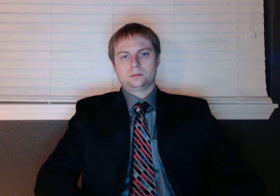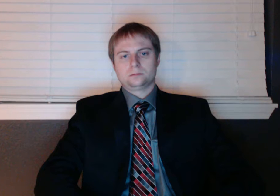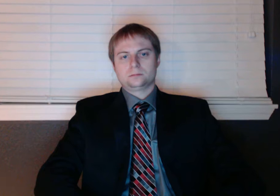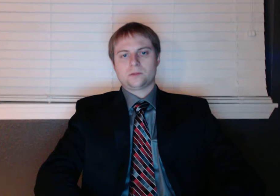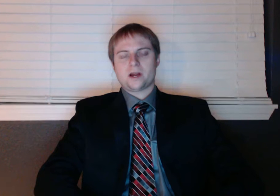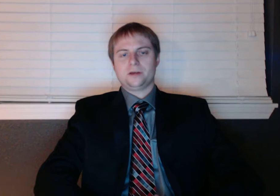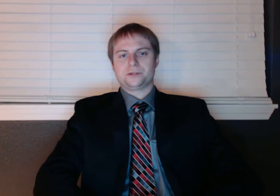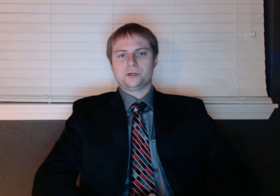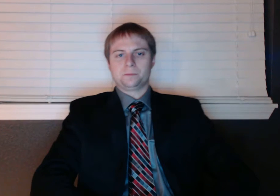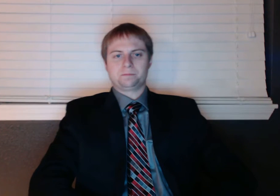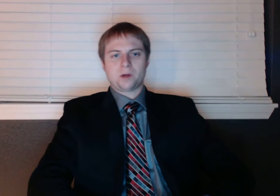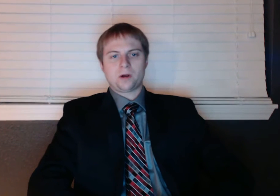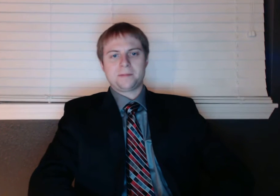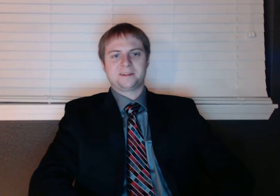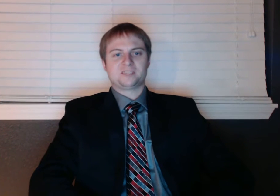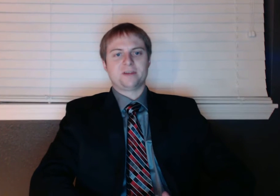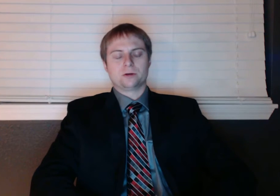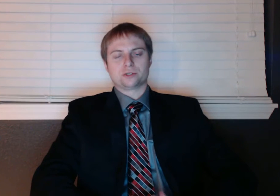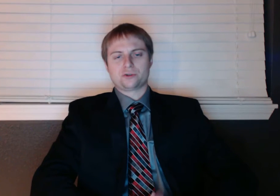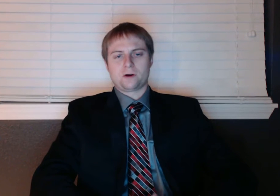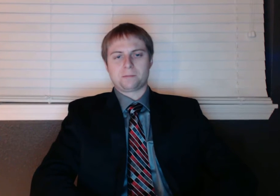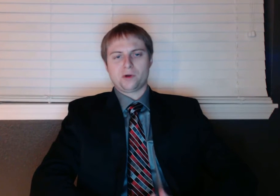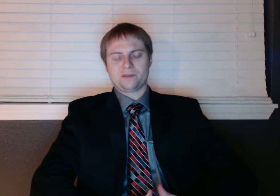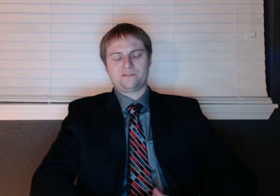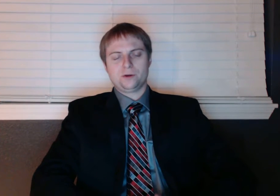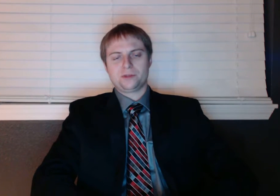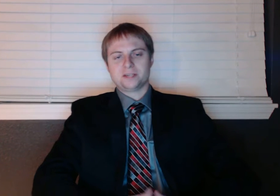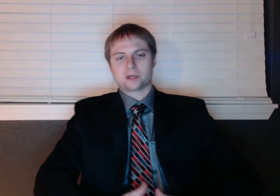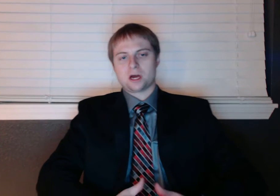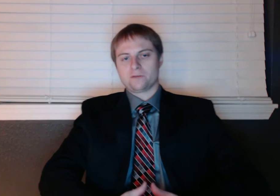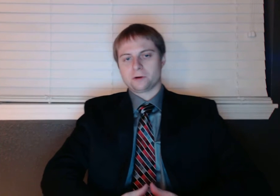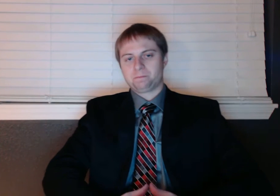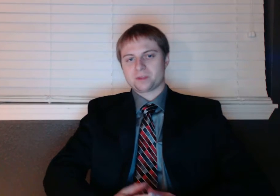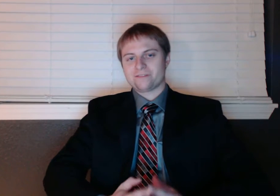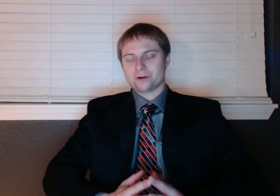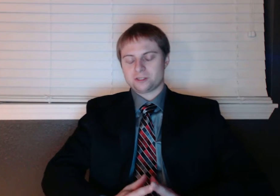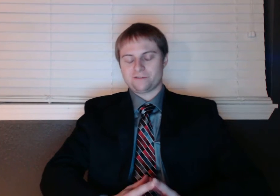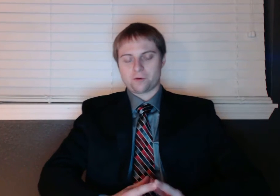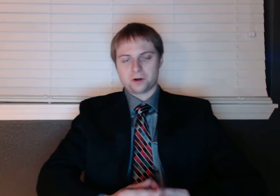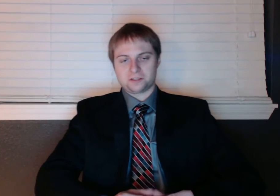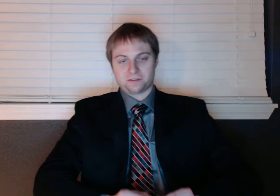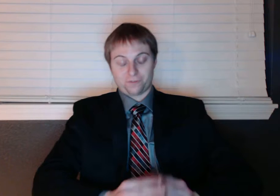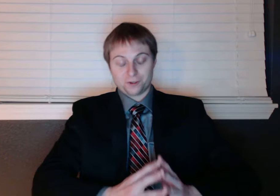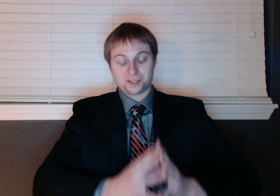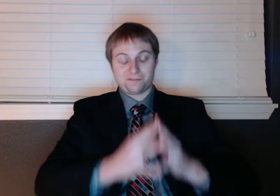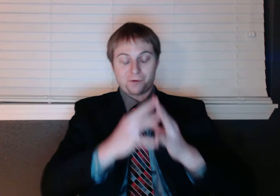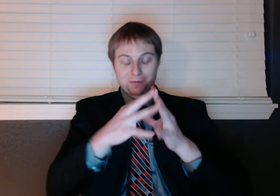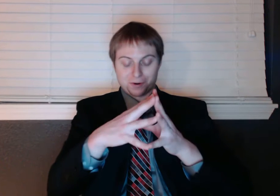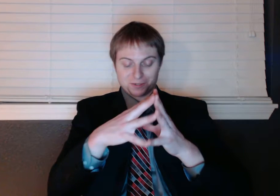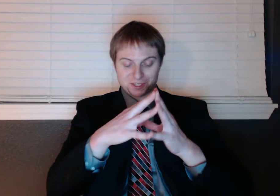Alright YouTube, I want to make this video short, but we have a few things to cover. First and foremost,